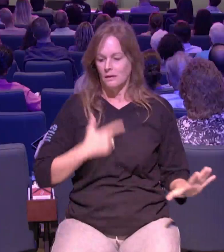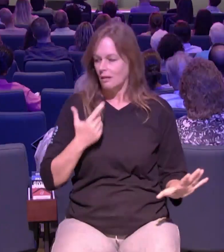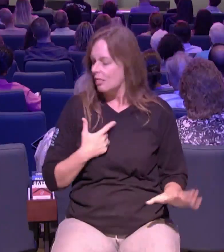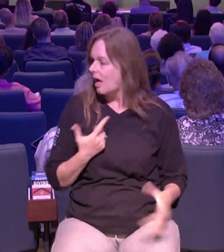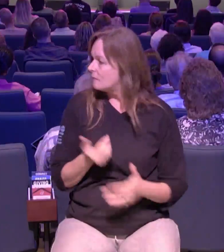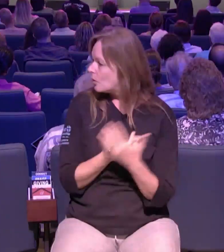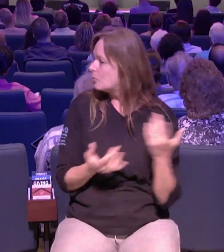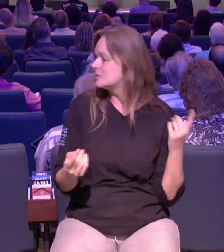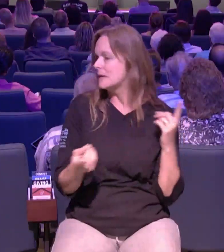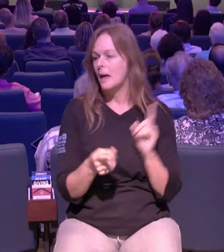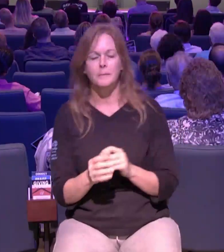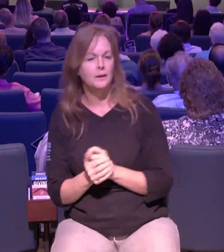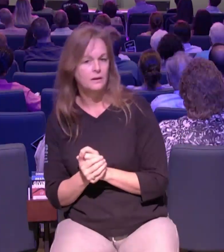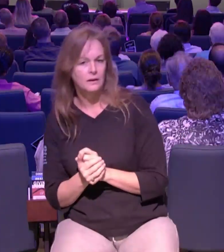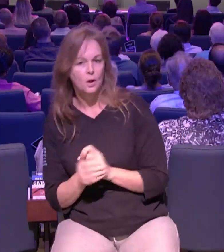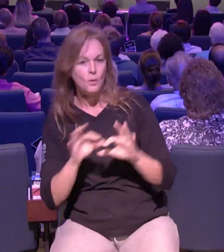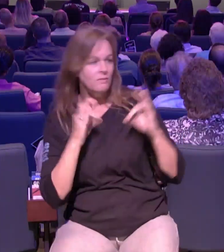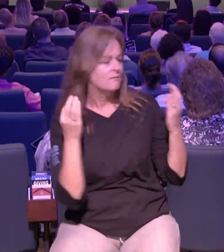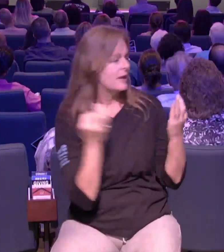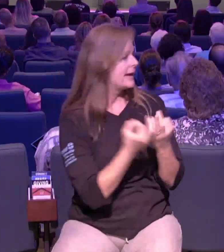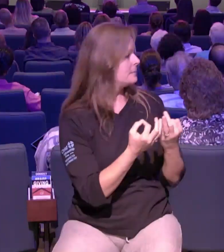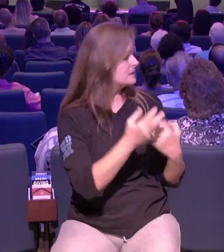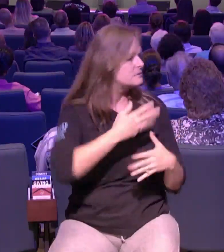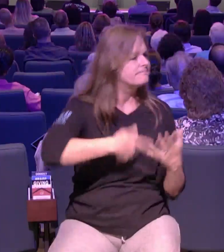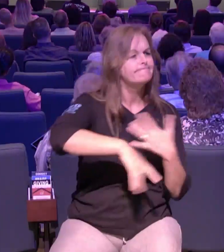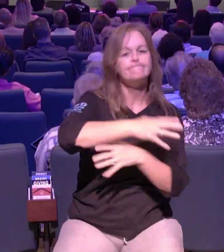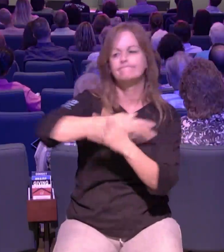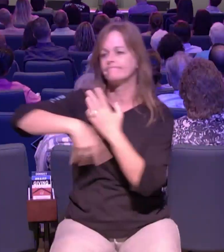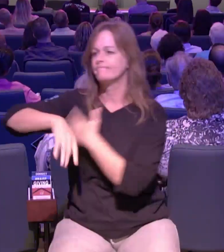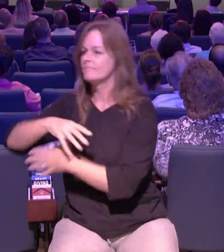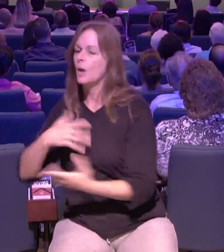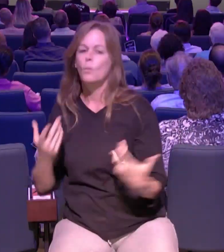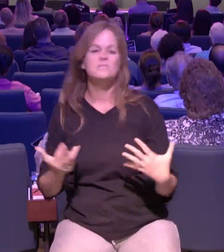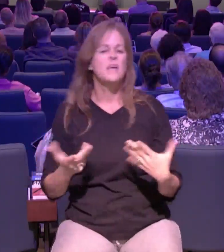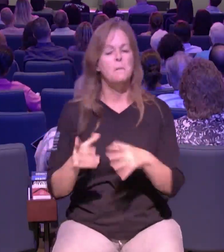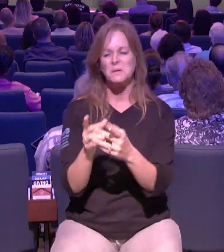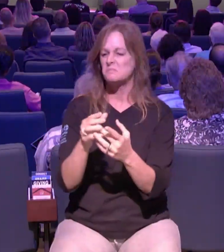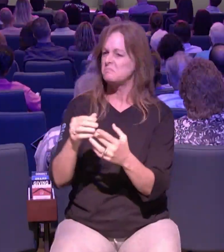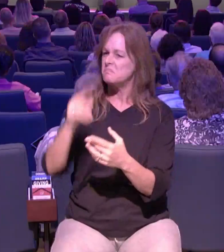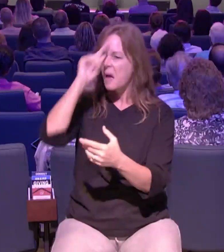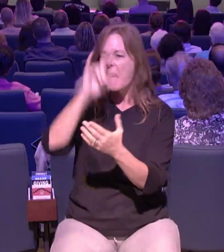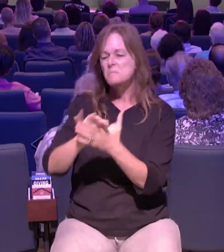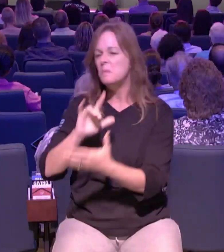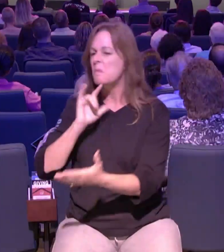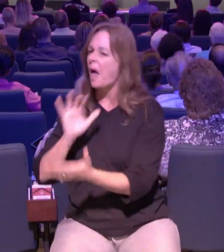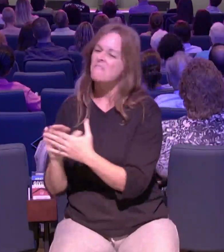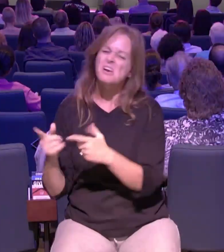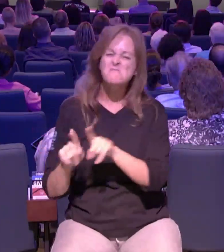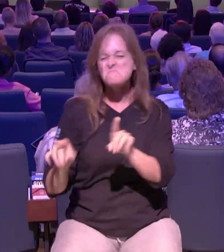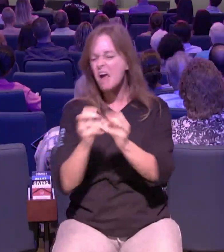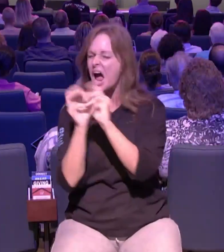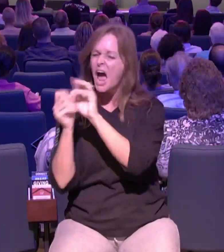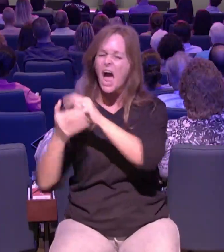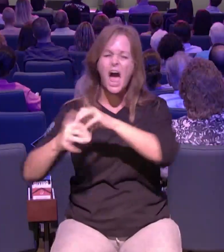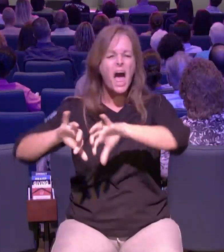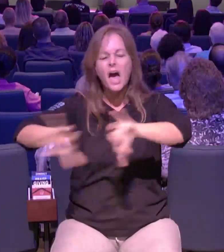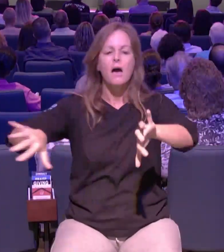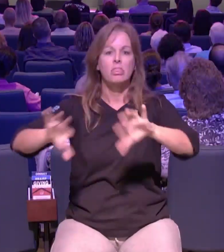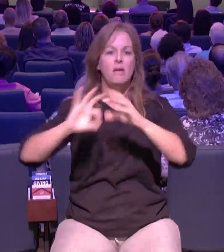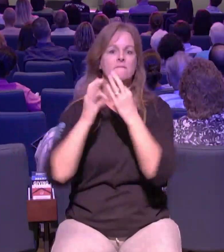them it's about families that are torn apart and wrecked by divorce and we're going to step in and the church family god's family is going to make up for